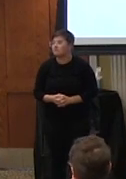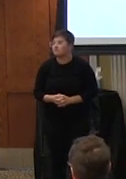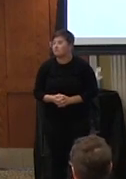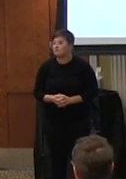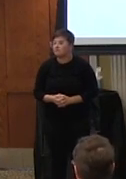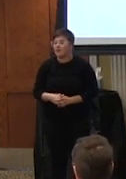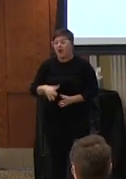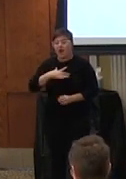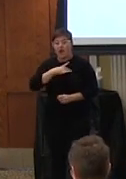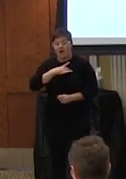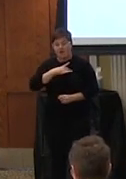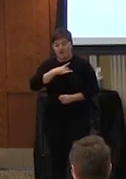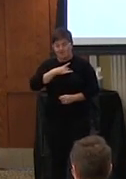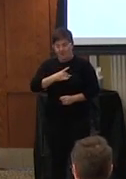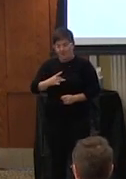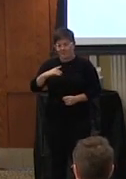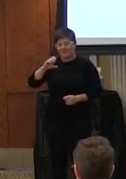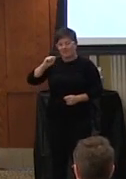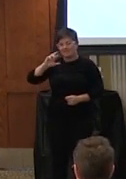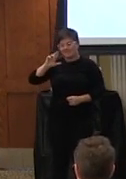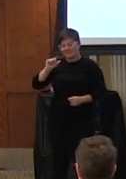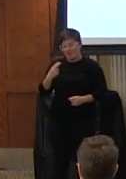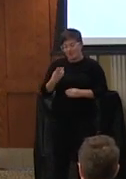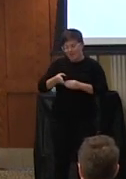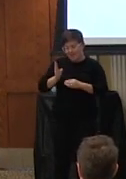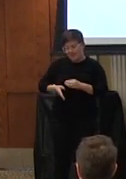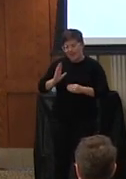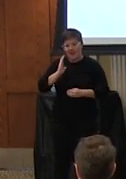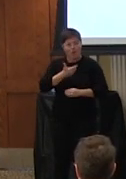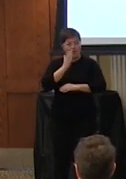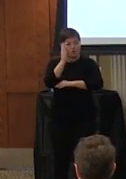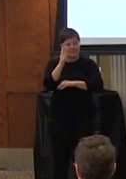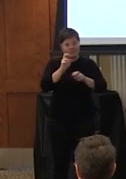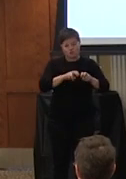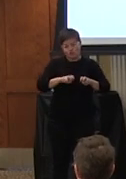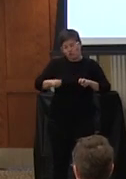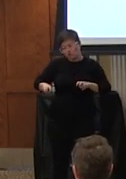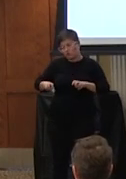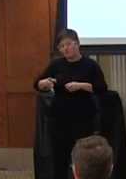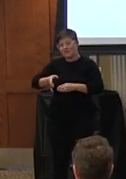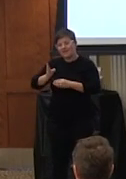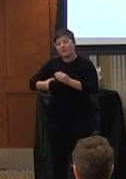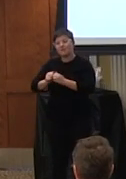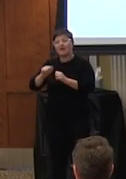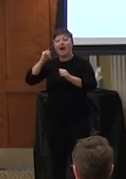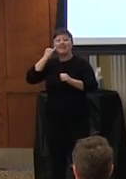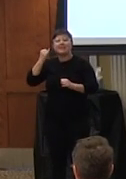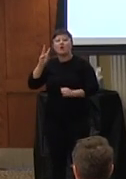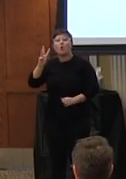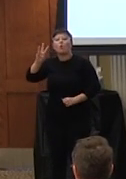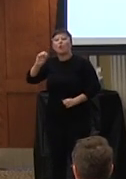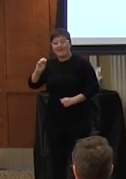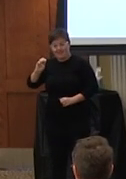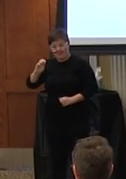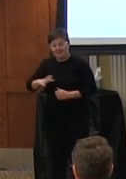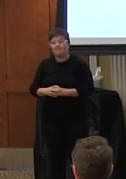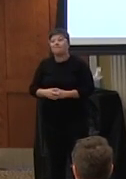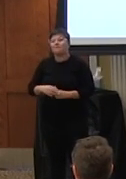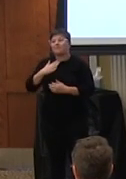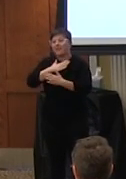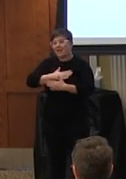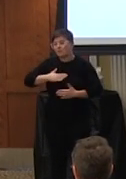i like the fact that sarah ended and our presenters as well with this idea of we and i do appreciate